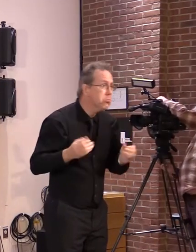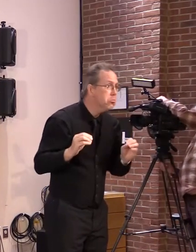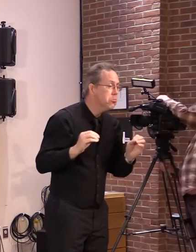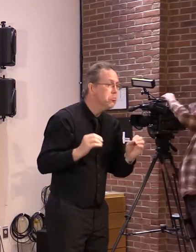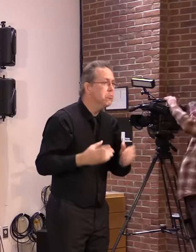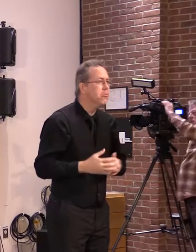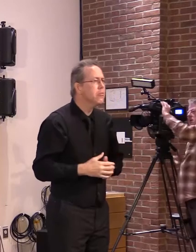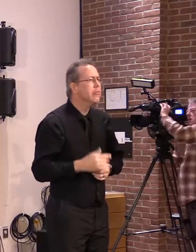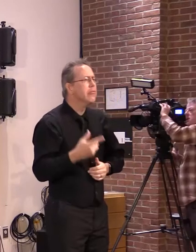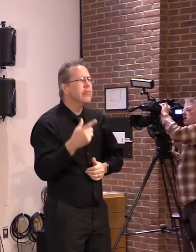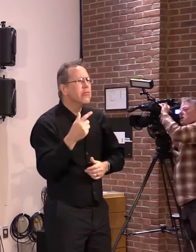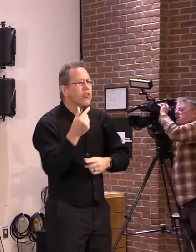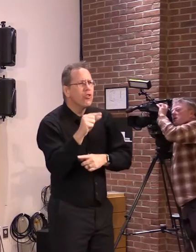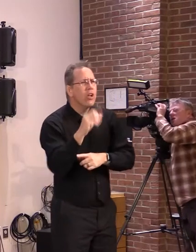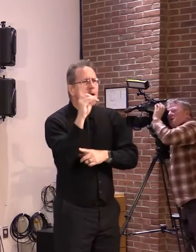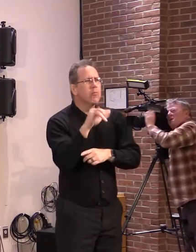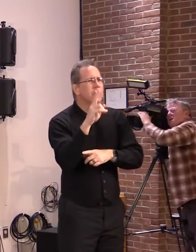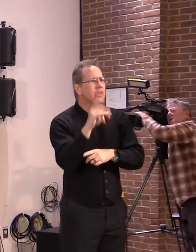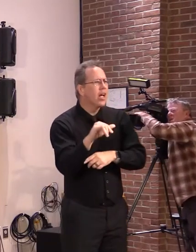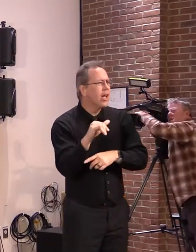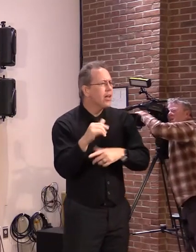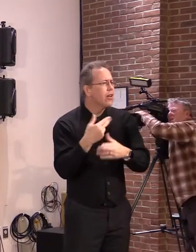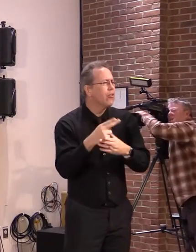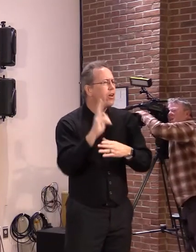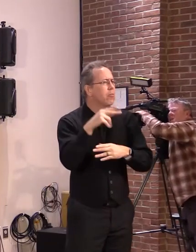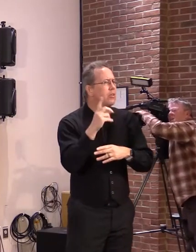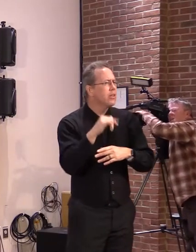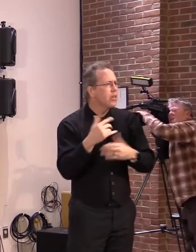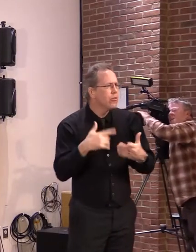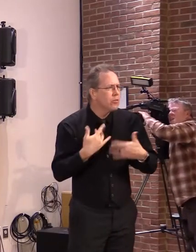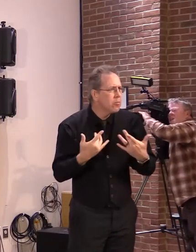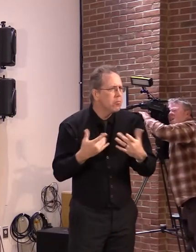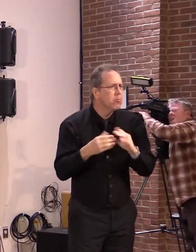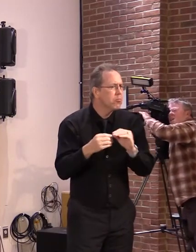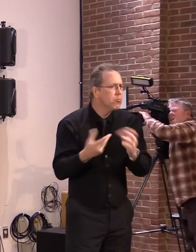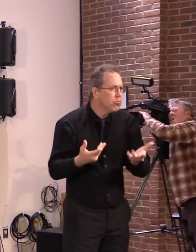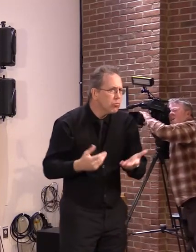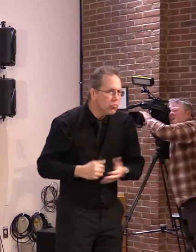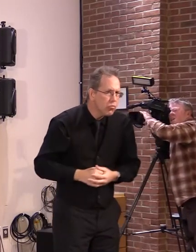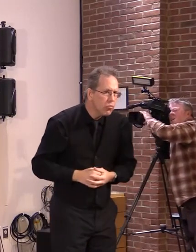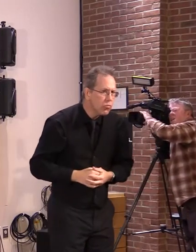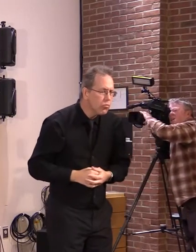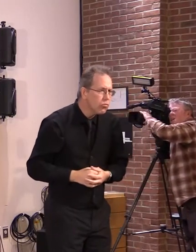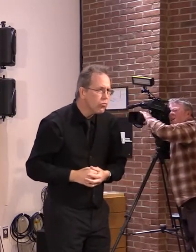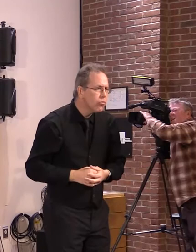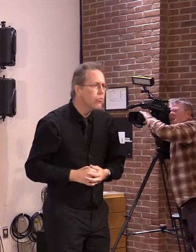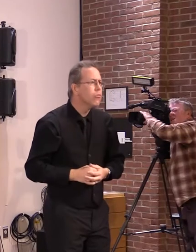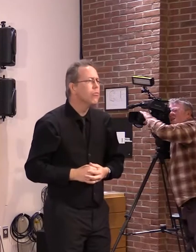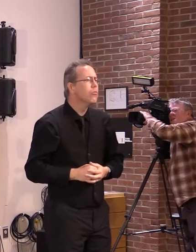officials and to see where we stand. But again, I think